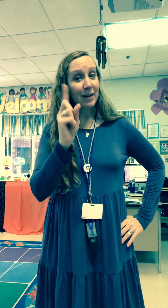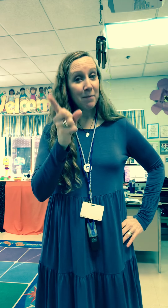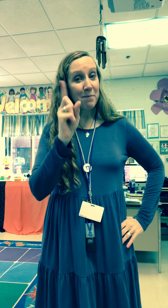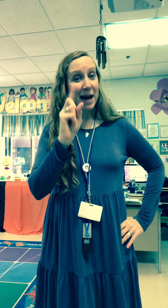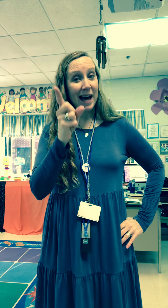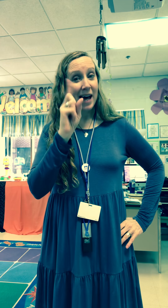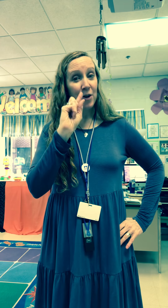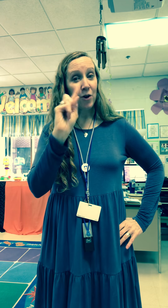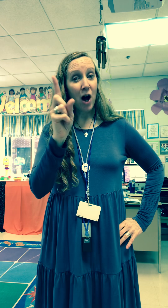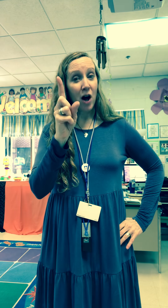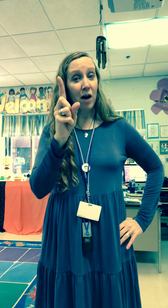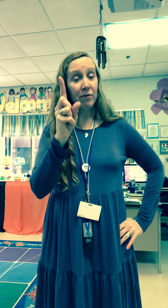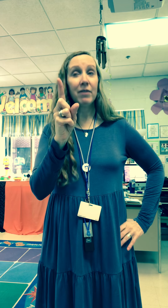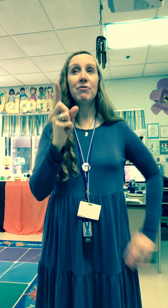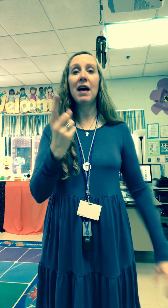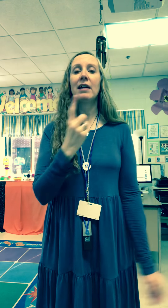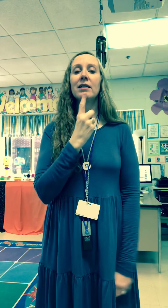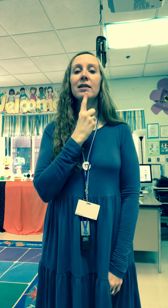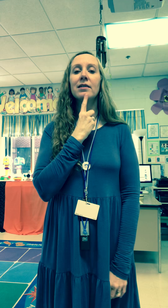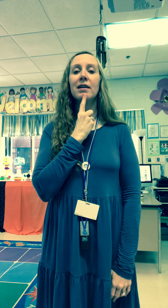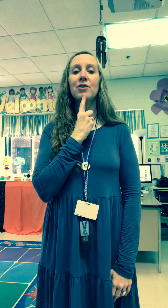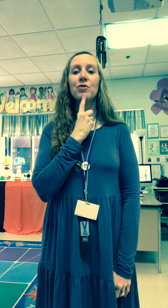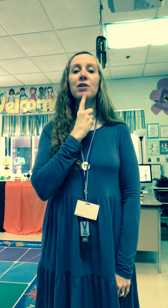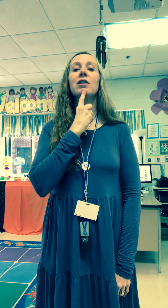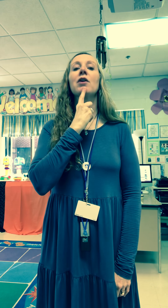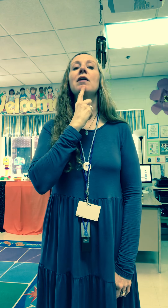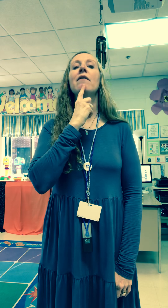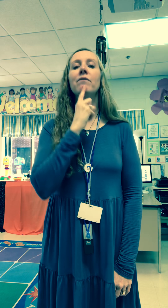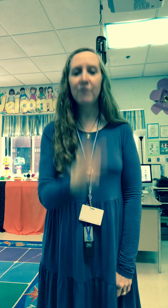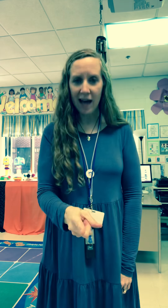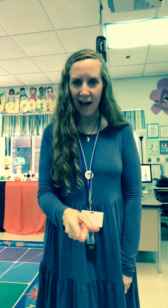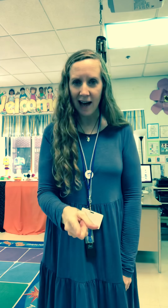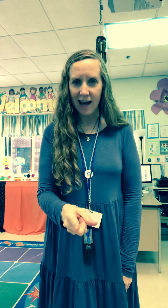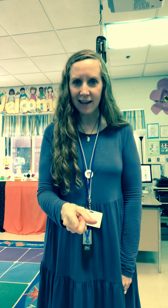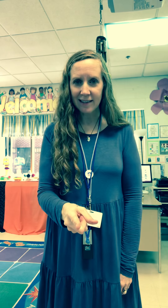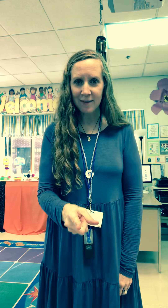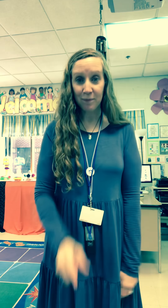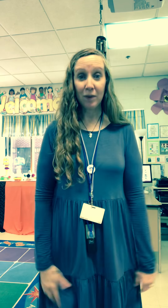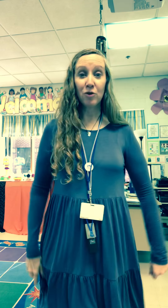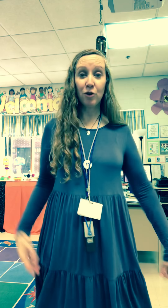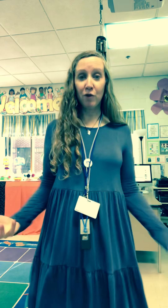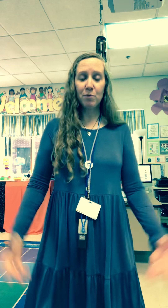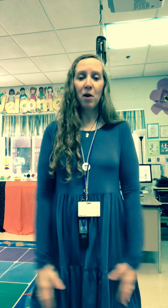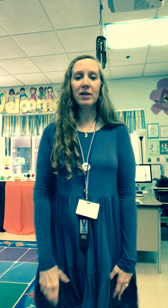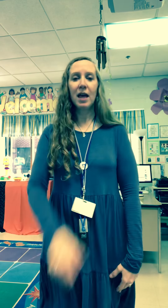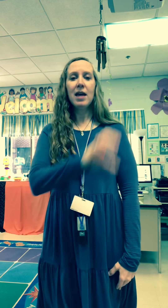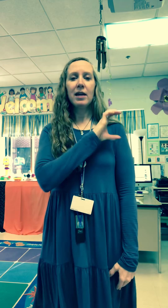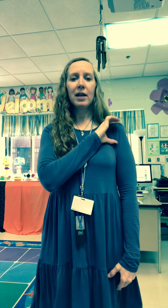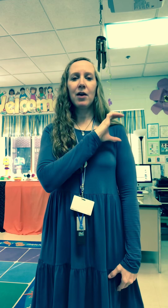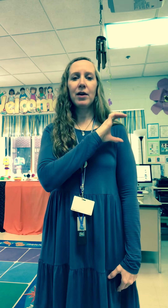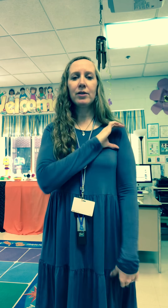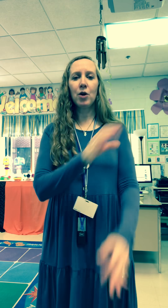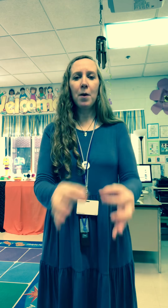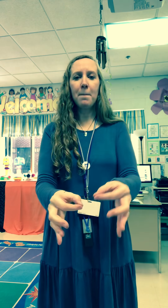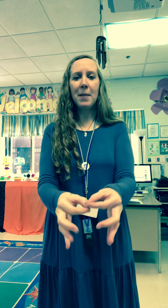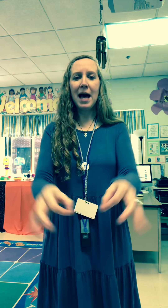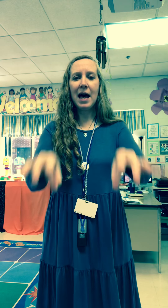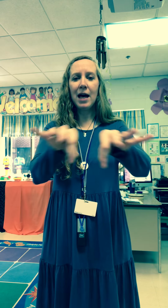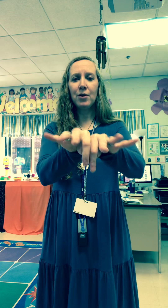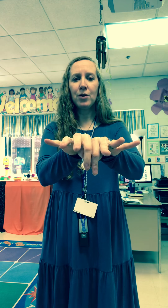a matter of fact is touch your chin and go down fact so the first part is character matters